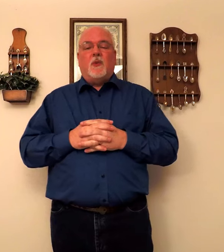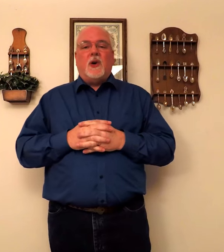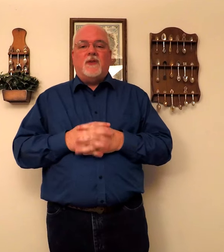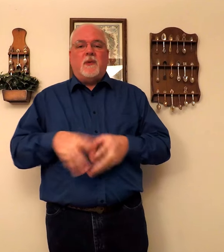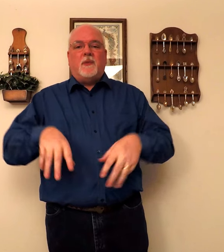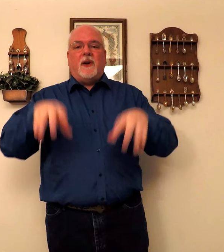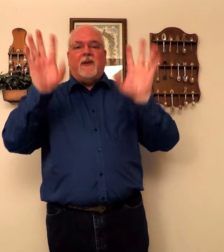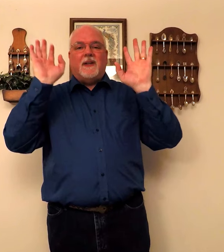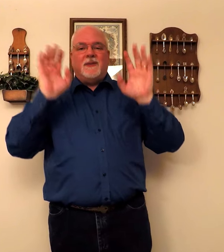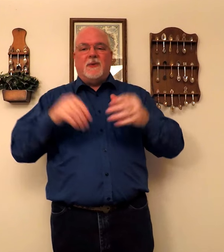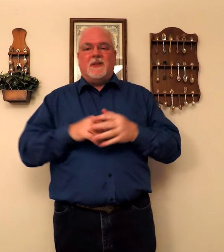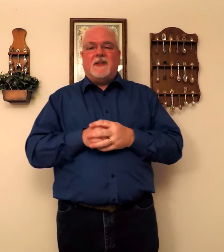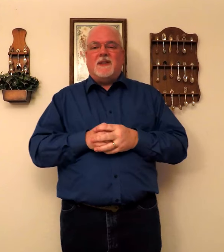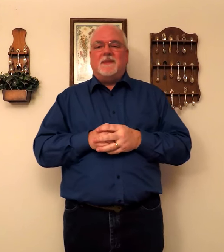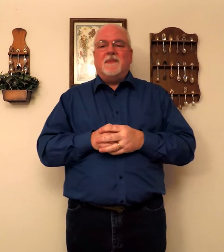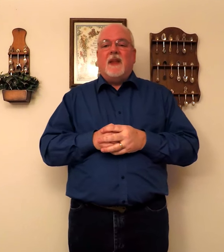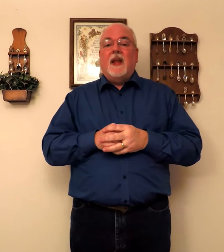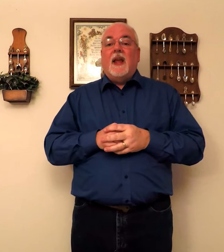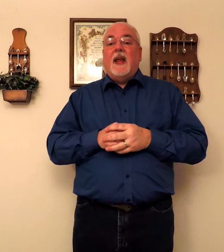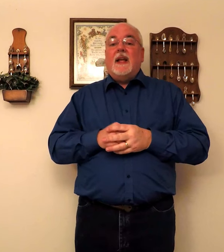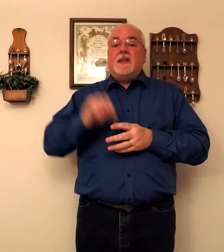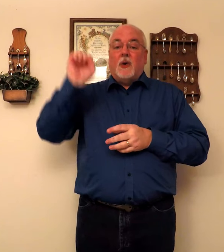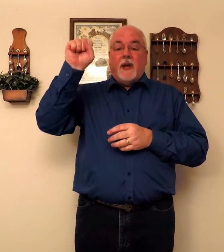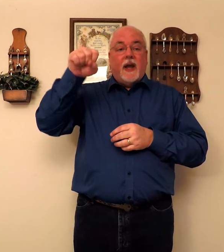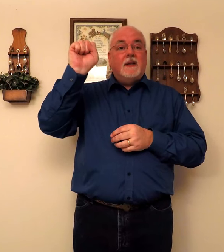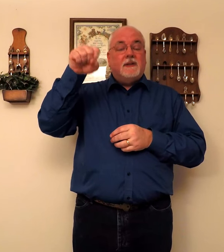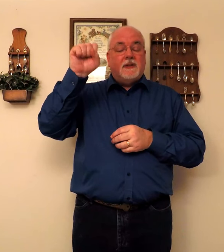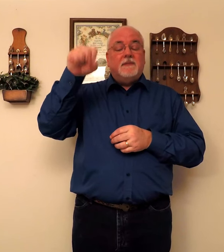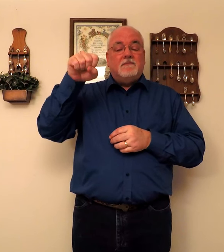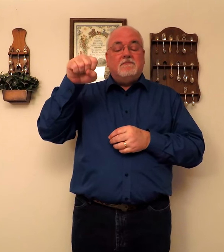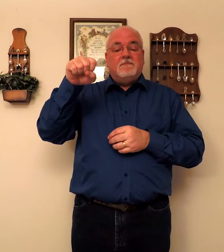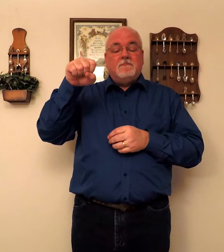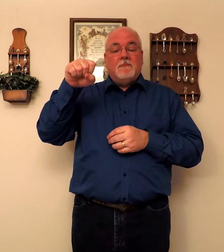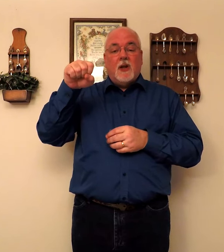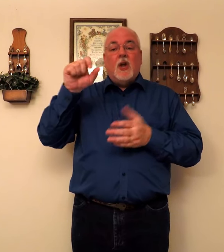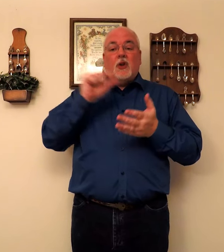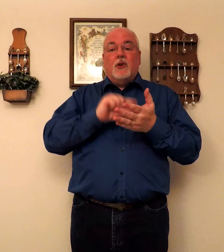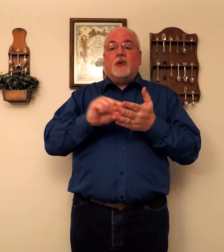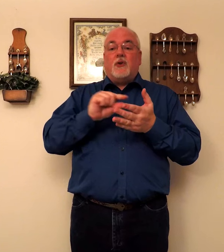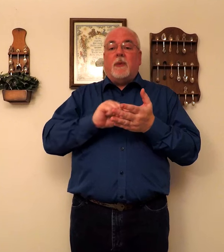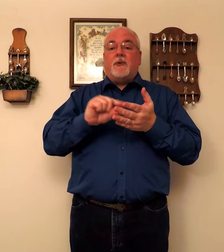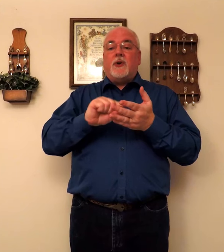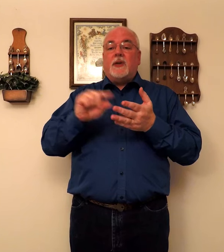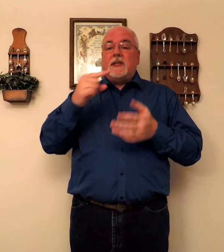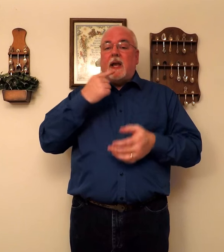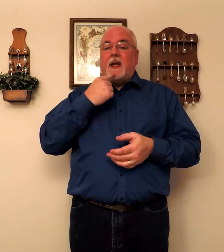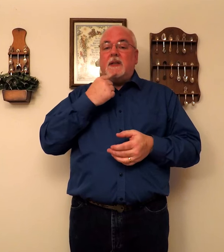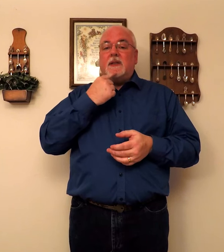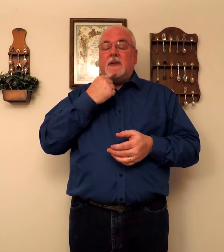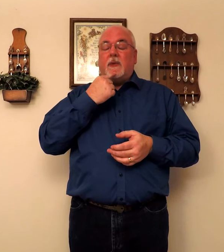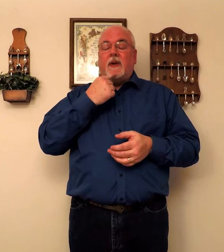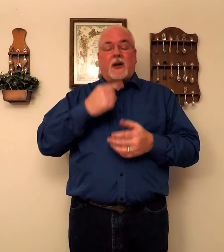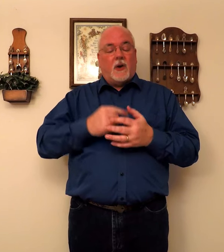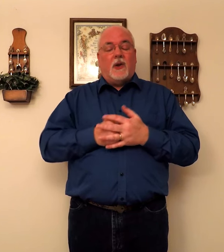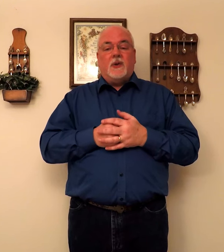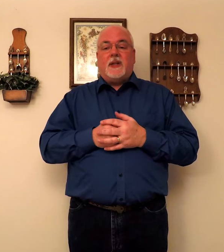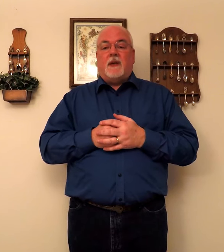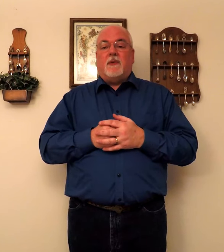words from the previous. So. Yes. The scripture says. We've got all those down